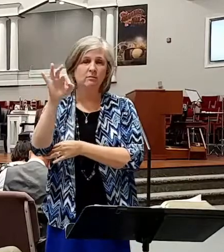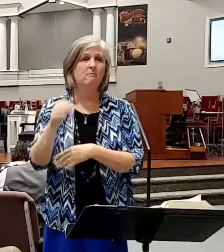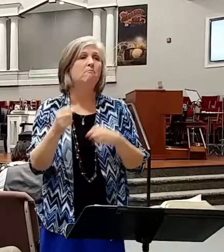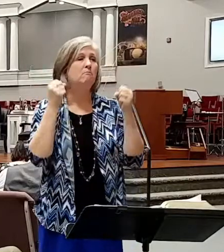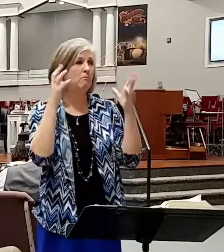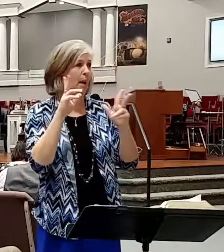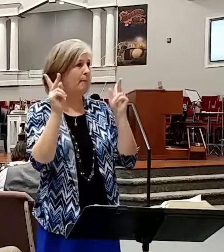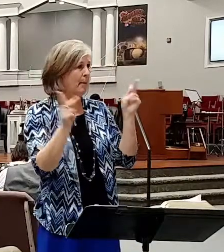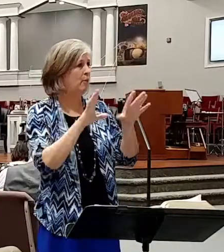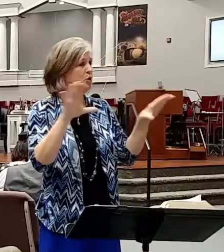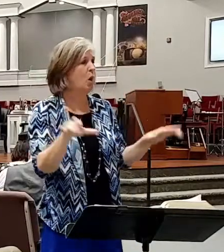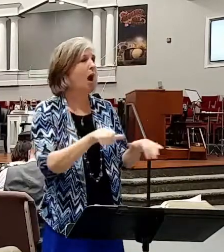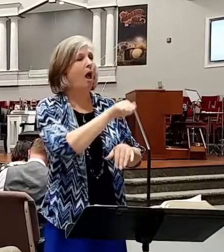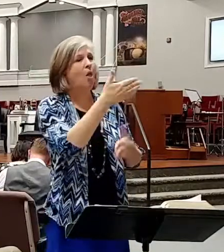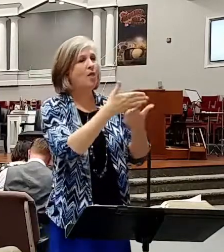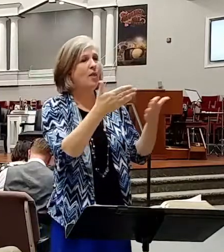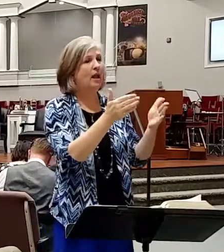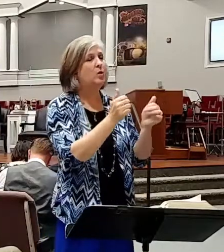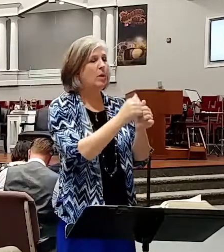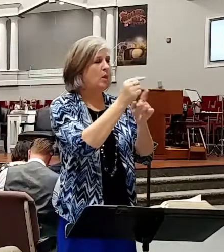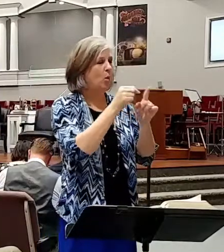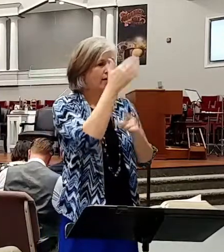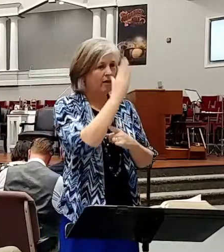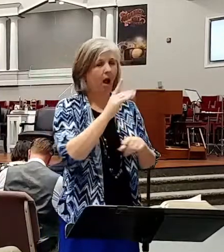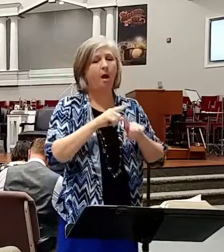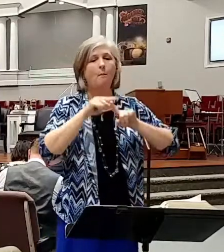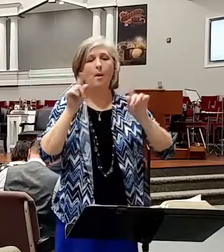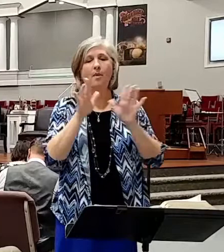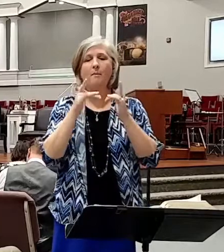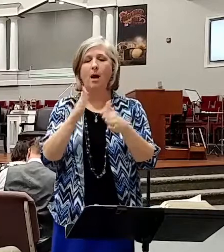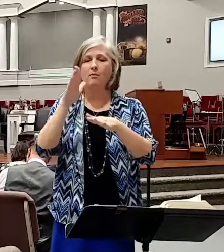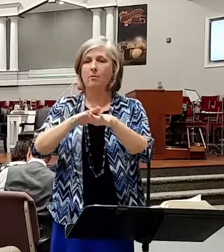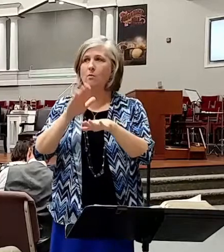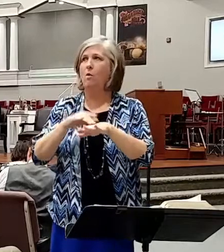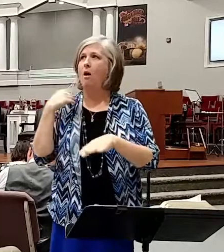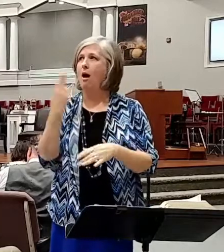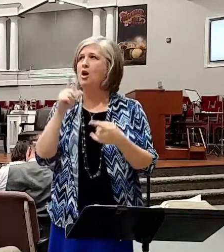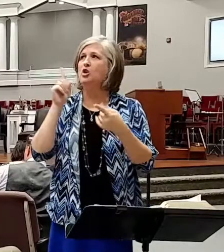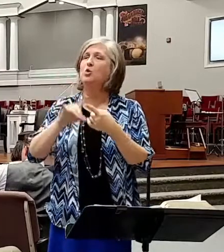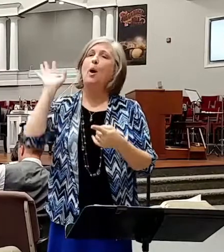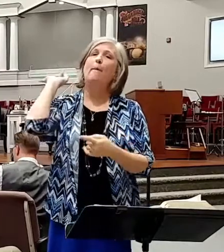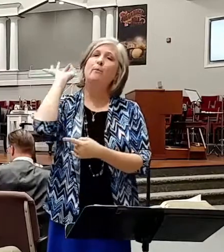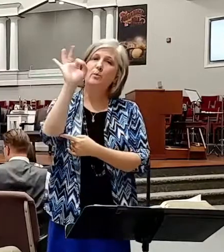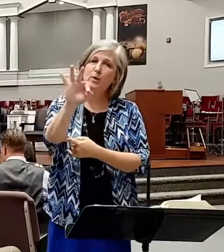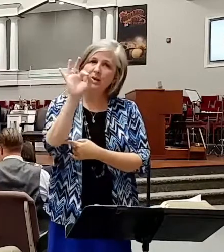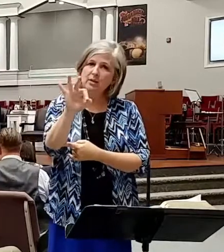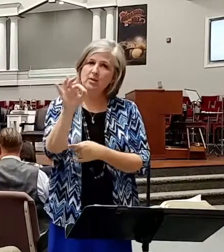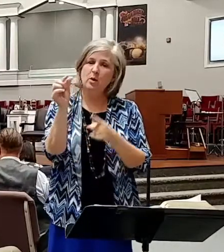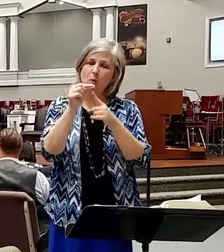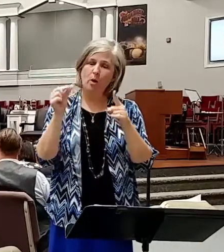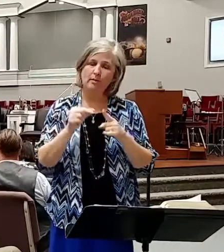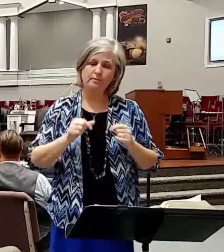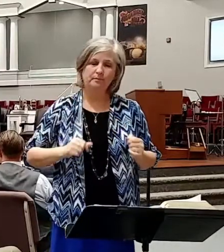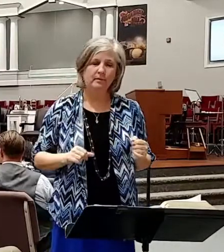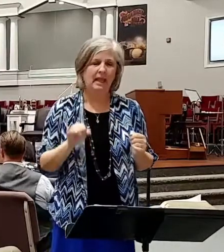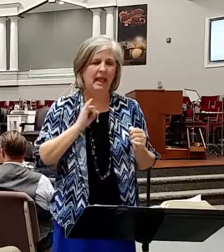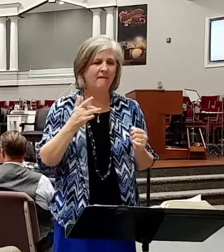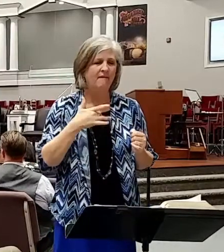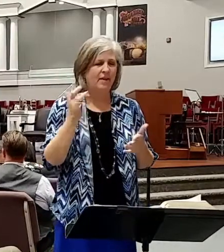do other things with the Word of God, but the Bible admonishes us to preach the Word. And I feel that maybe we have a